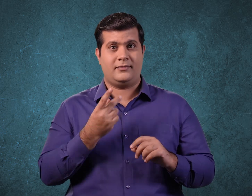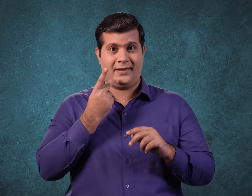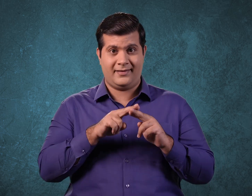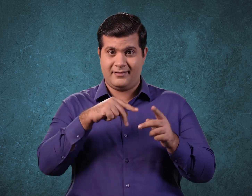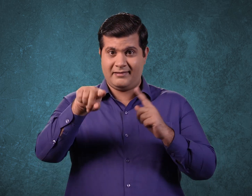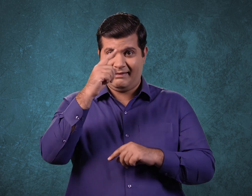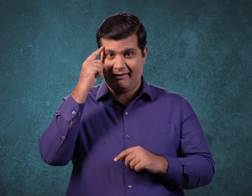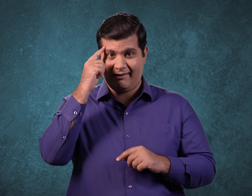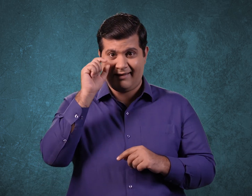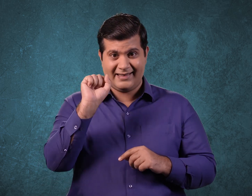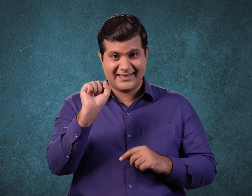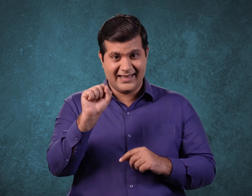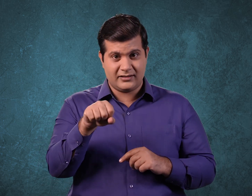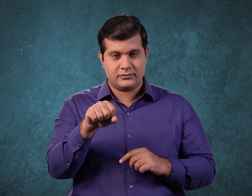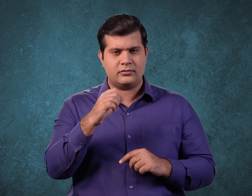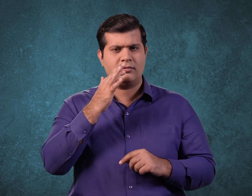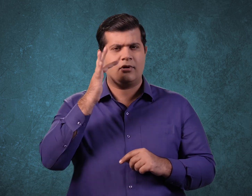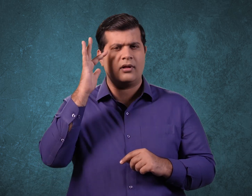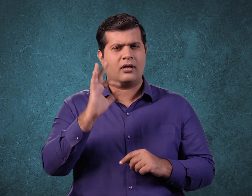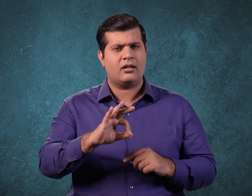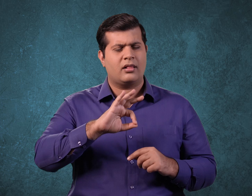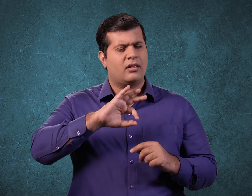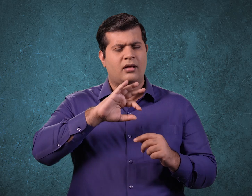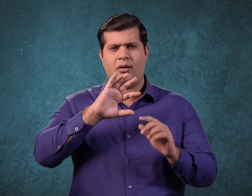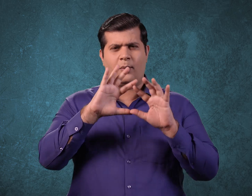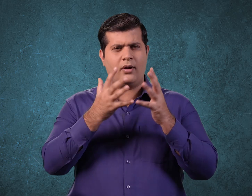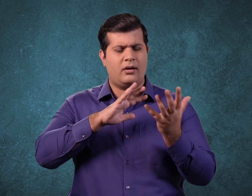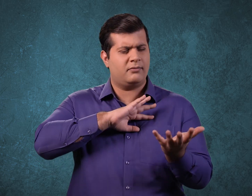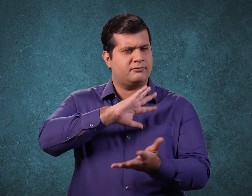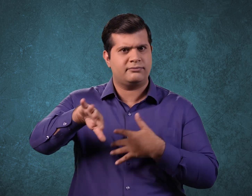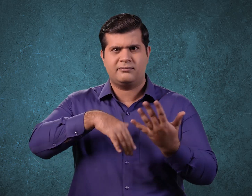If you think we should do this, then it would lead to major chaos in the world and mess up our calendar.